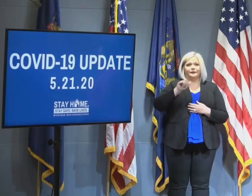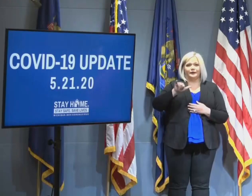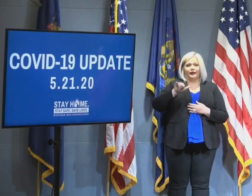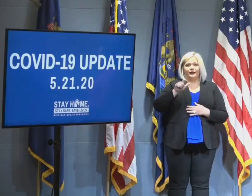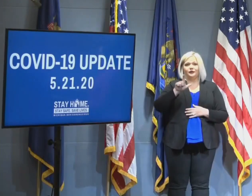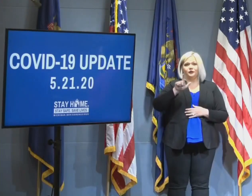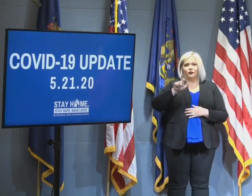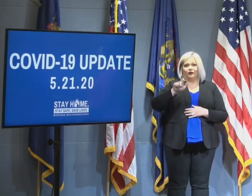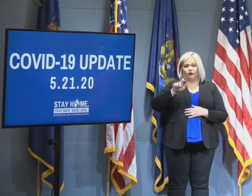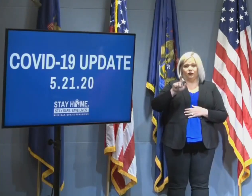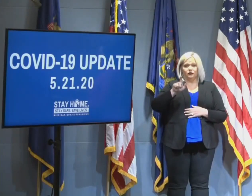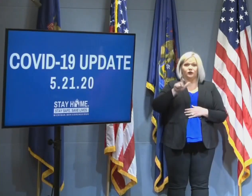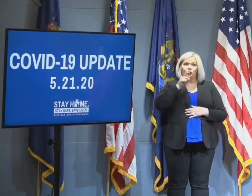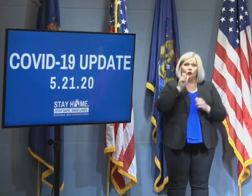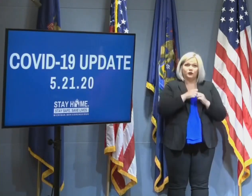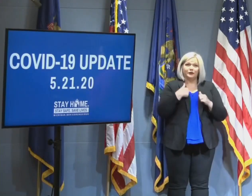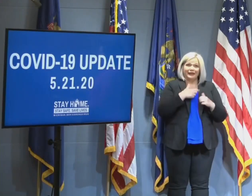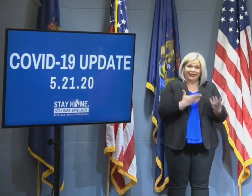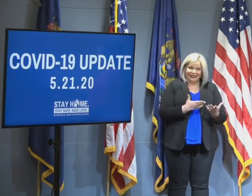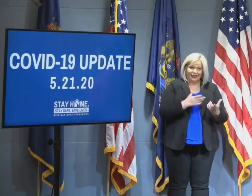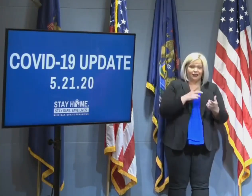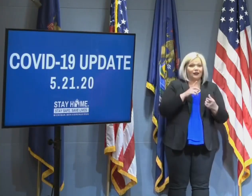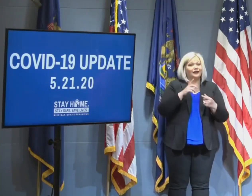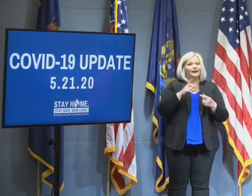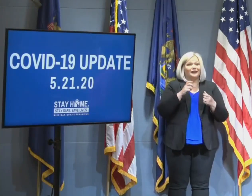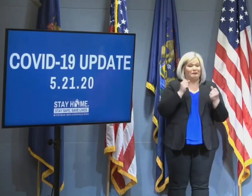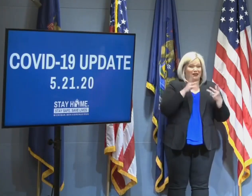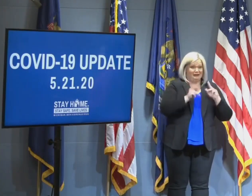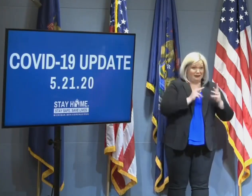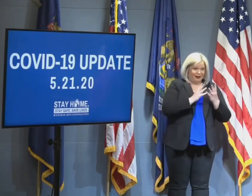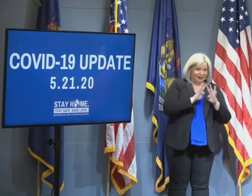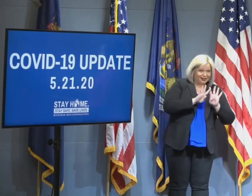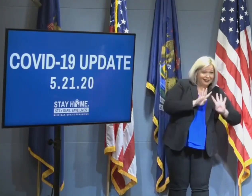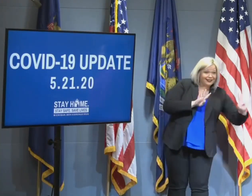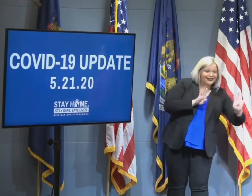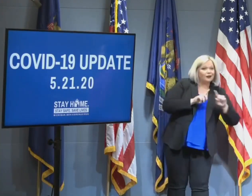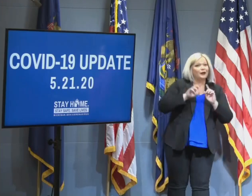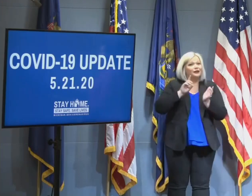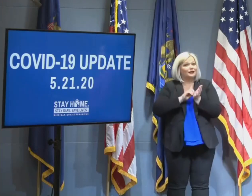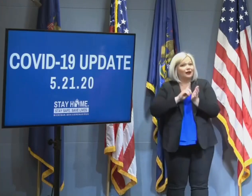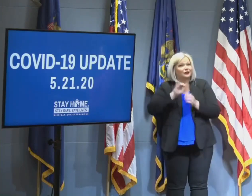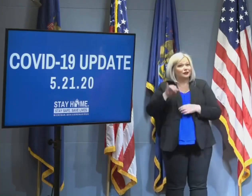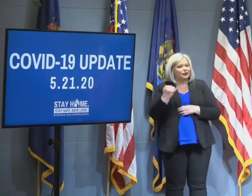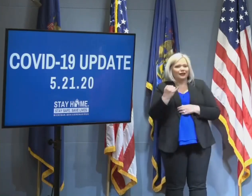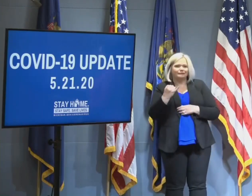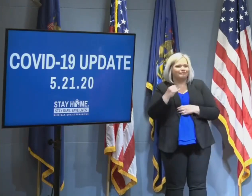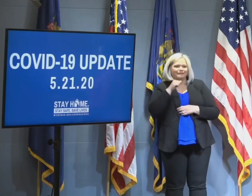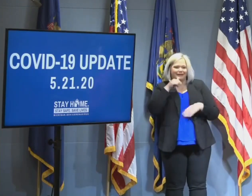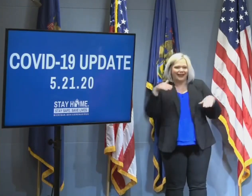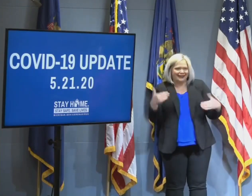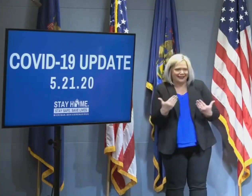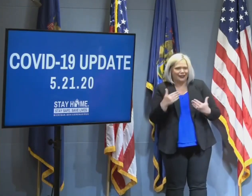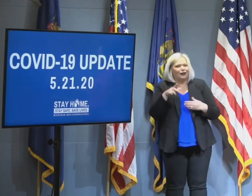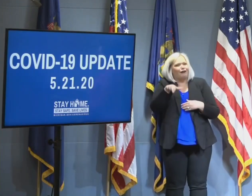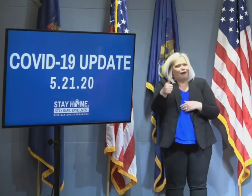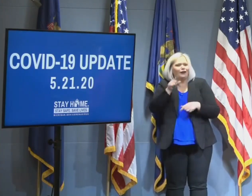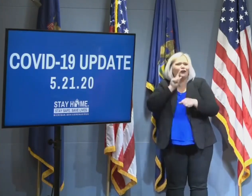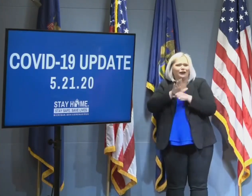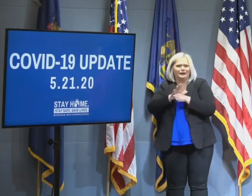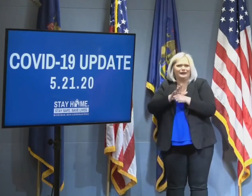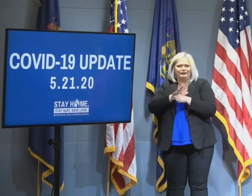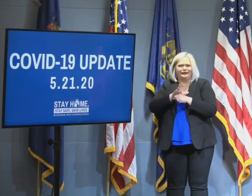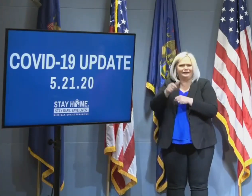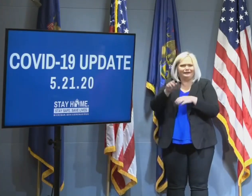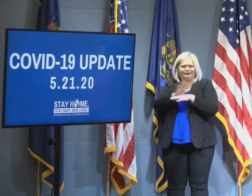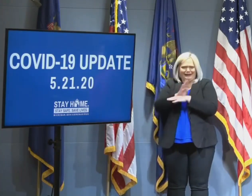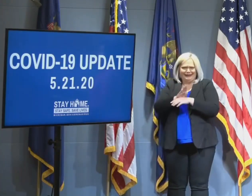I am joined by a number of people today, but Dr. J is not by my side as usual. She had another commitment that she had to attend to, but I